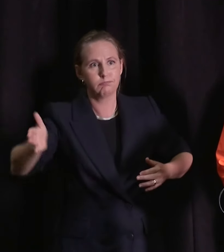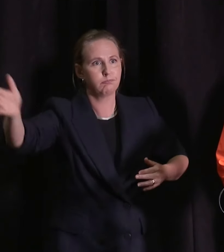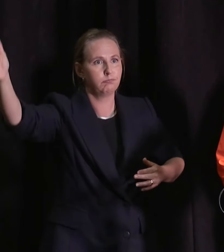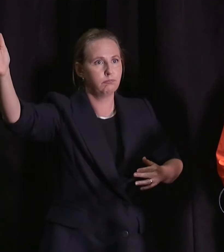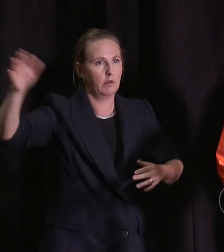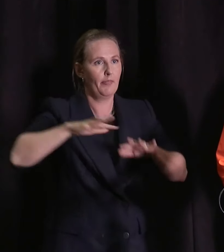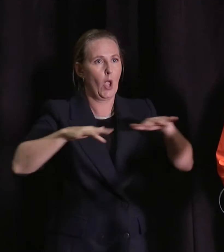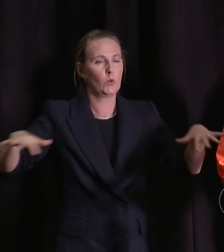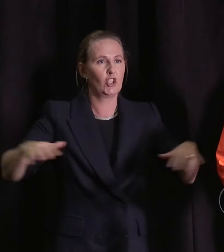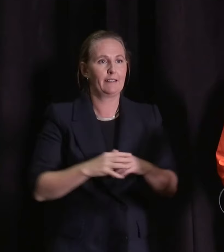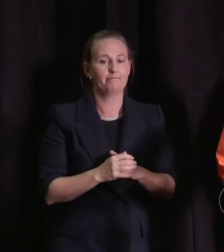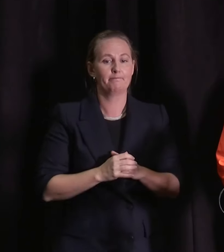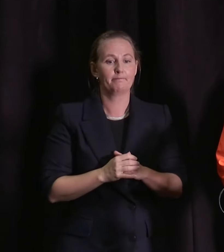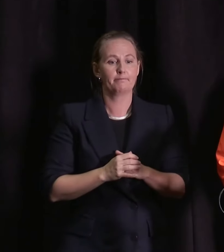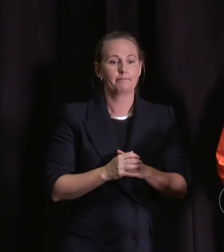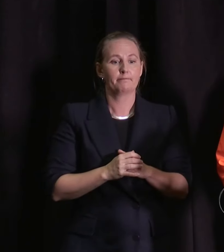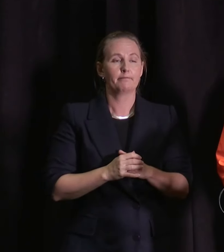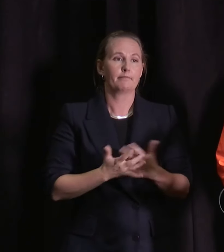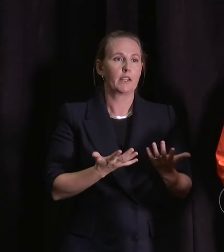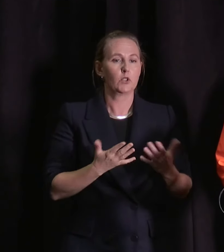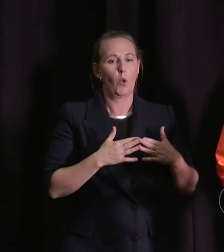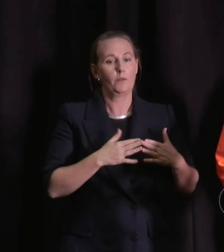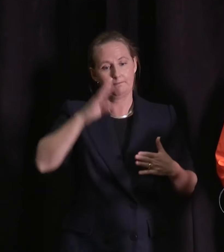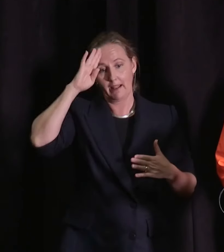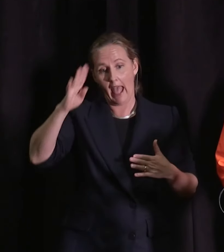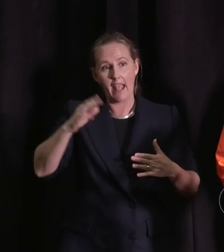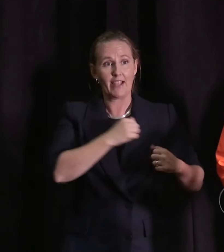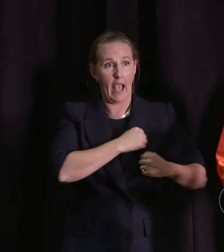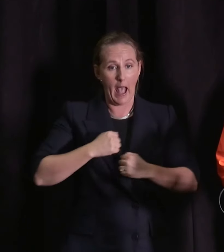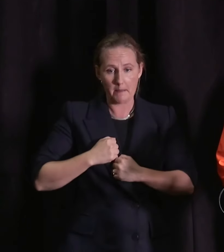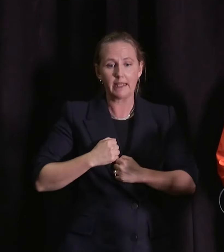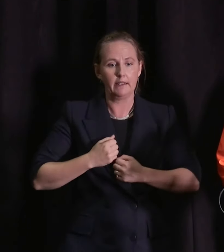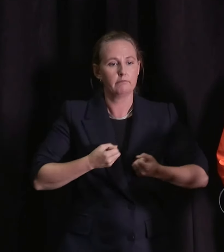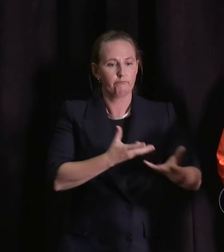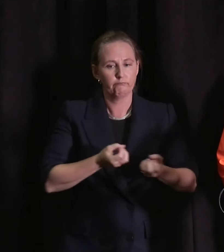Defence Force is there, it's ready and it's deploying its assets as appropriate.